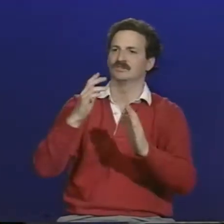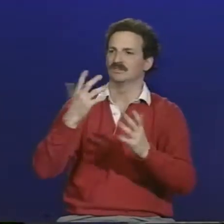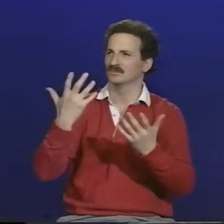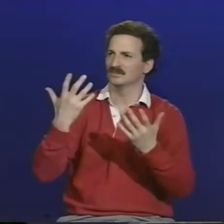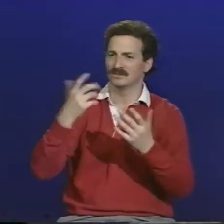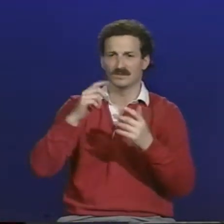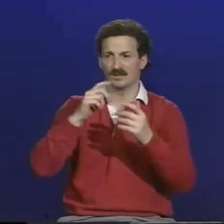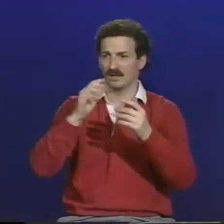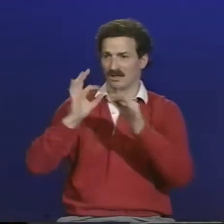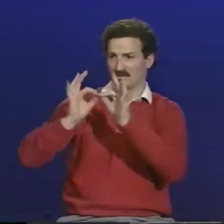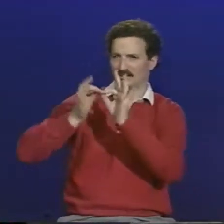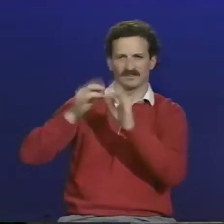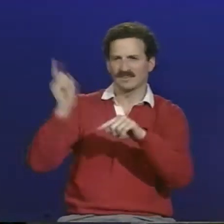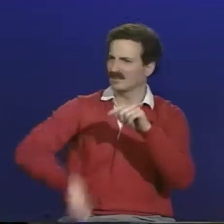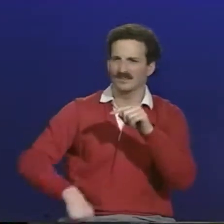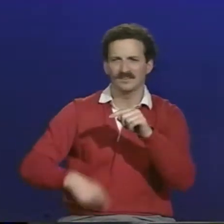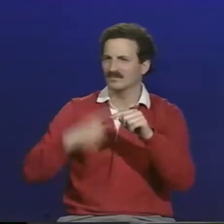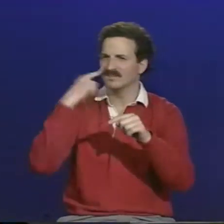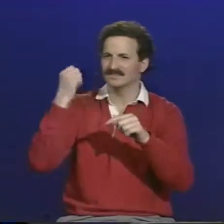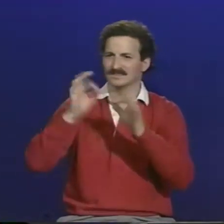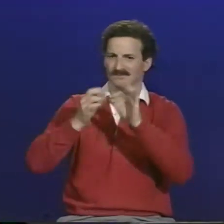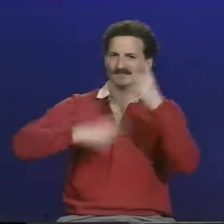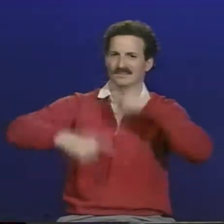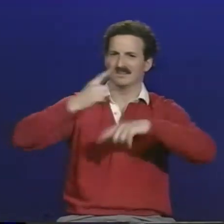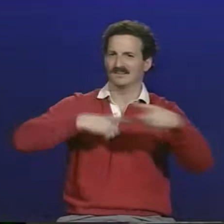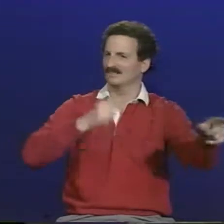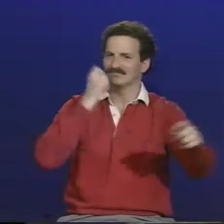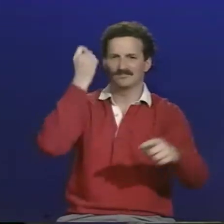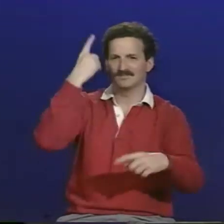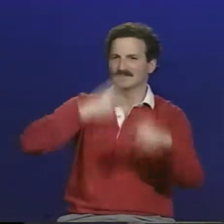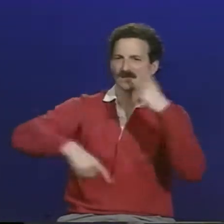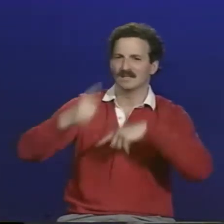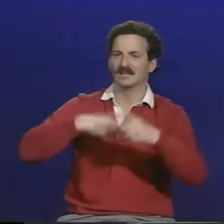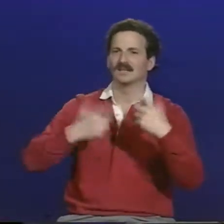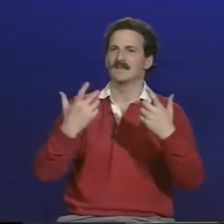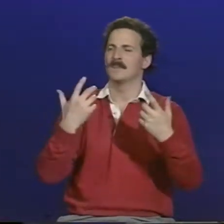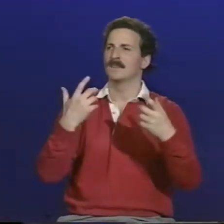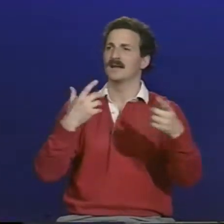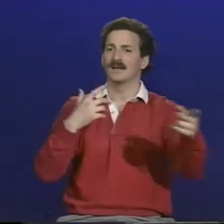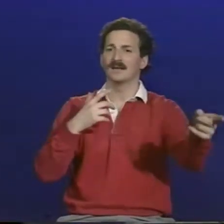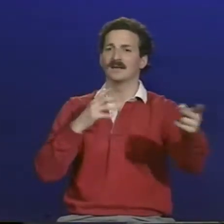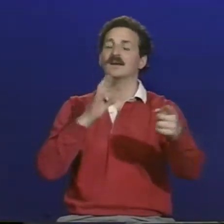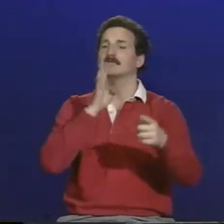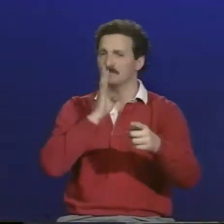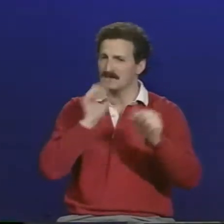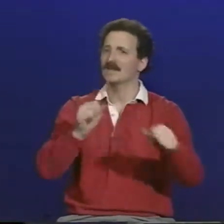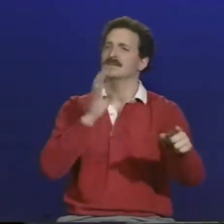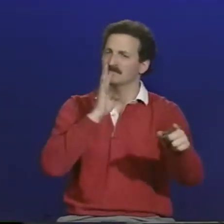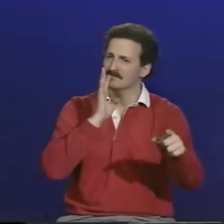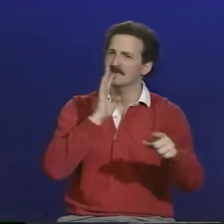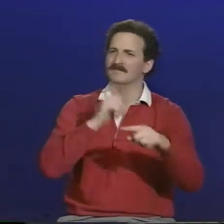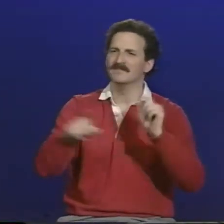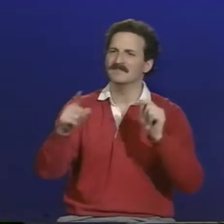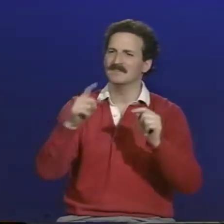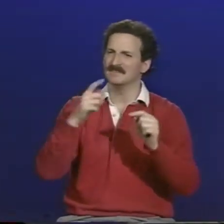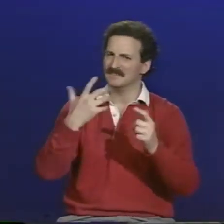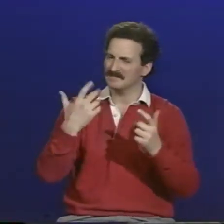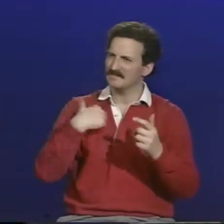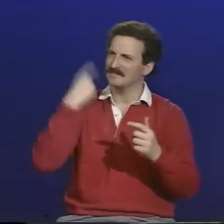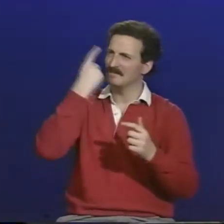negotiate communication with their teachers. Obviously, an interpreter wouldn't do any good because, as I've said, they didn't sign. They could use their voices,